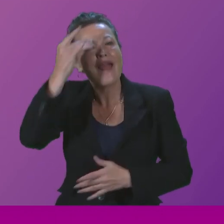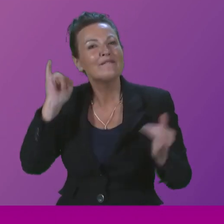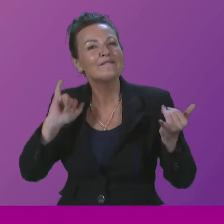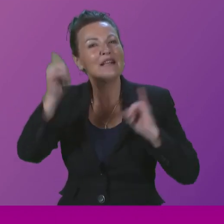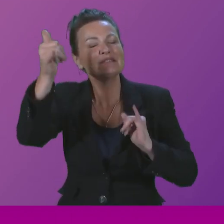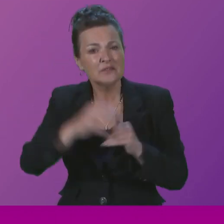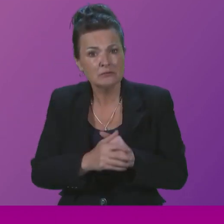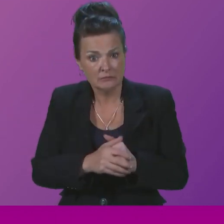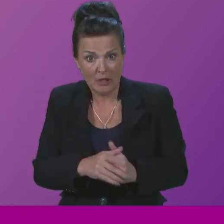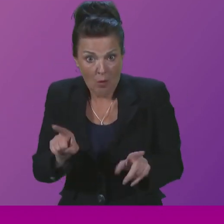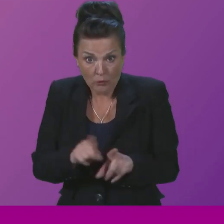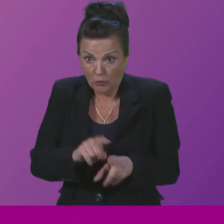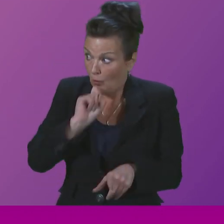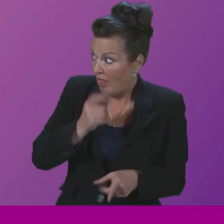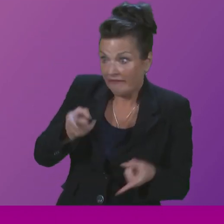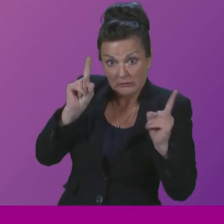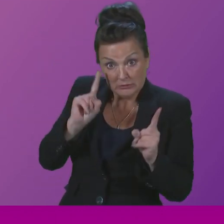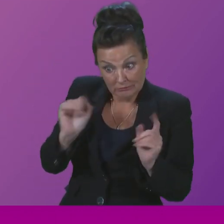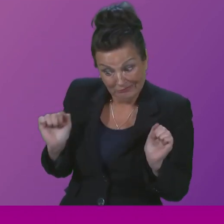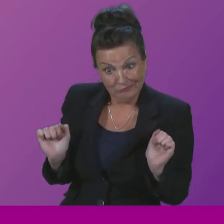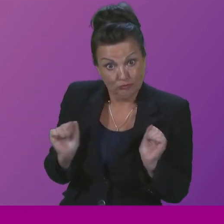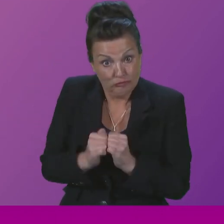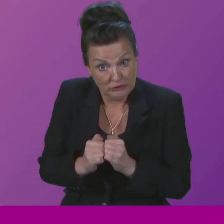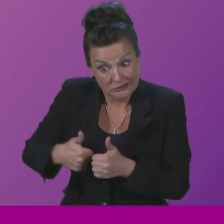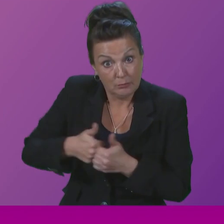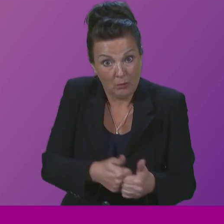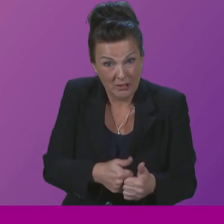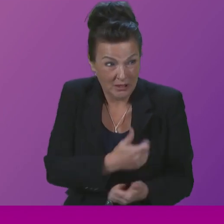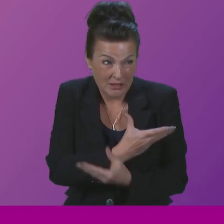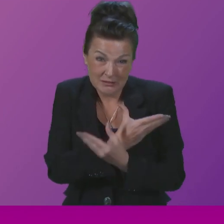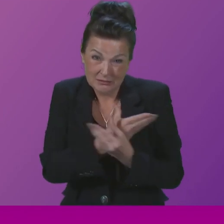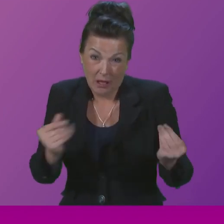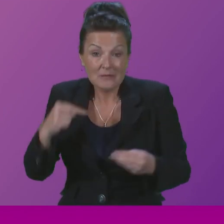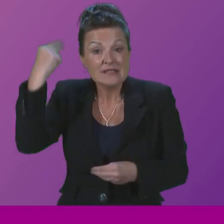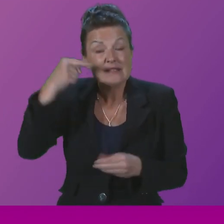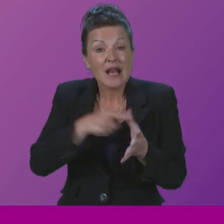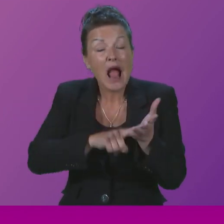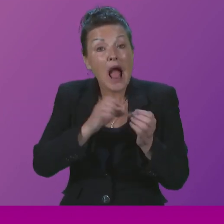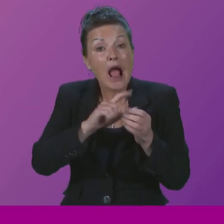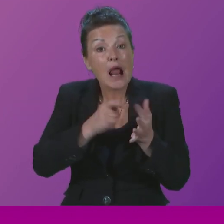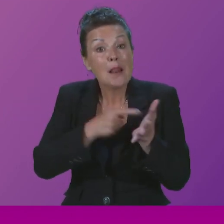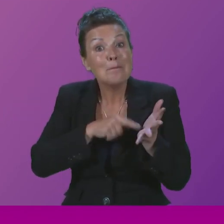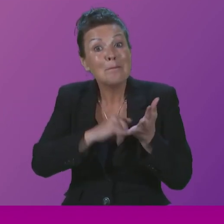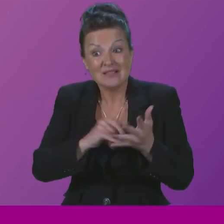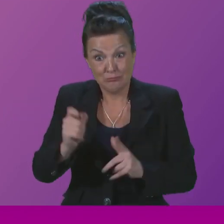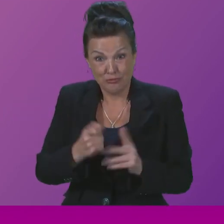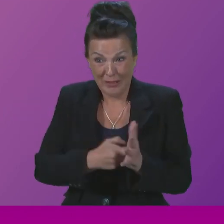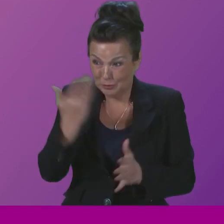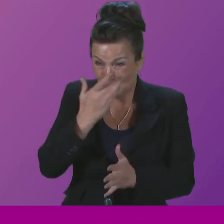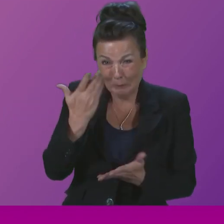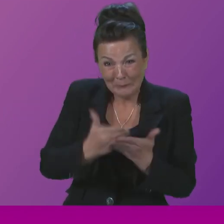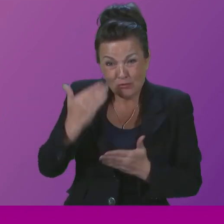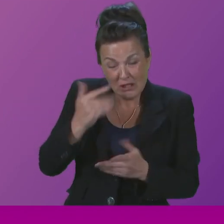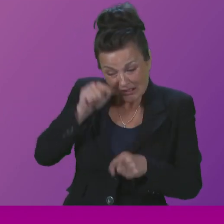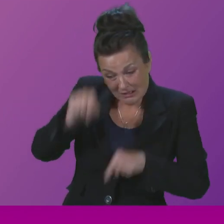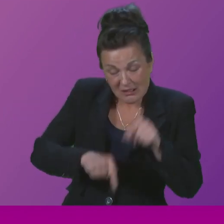the First Minister join me in condemning the racist abuse faced by St Albert's primary in her constituency and the